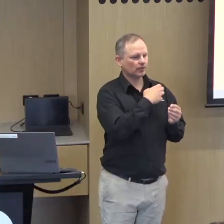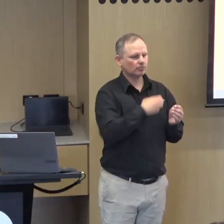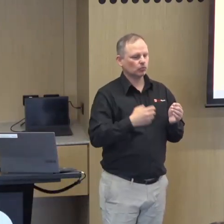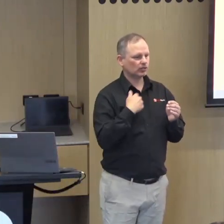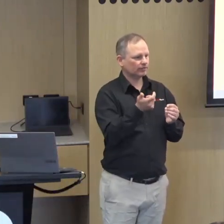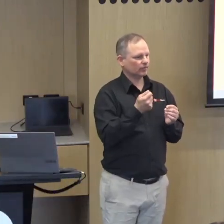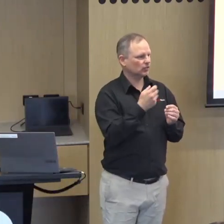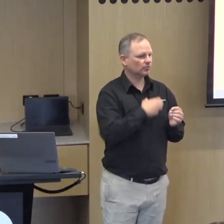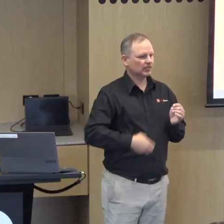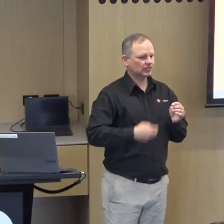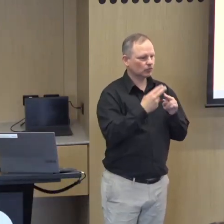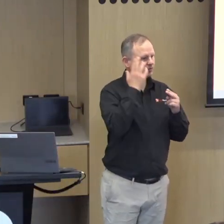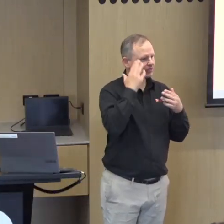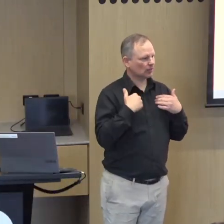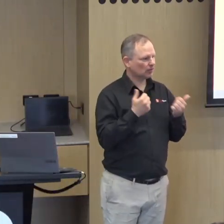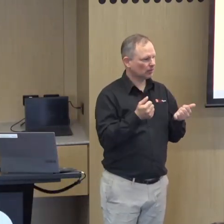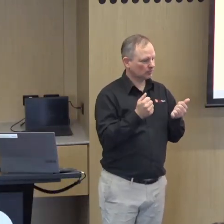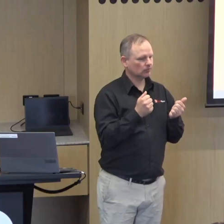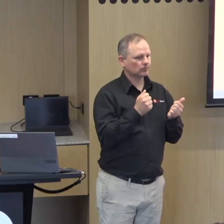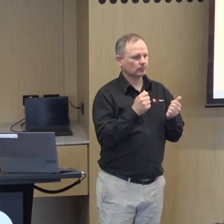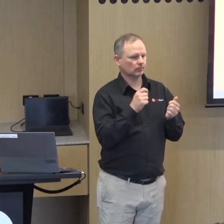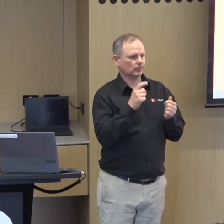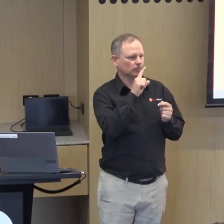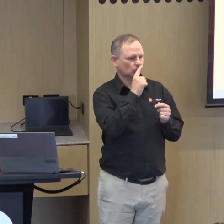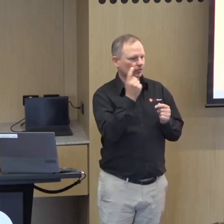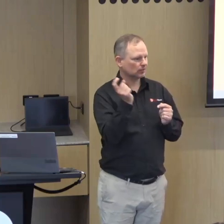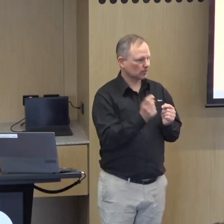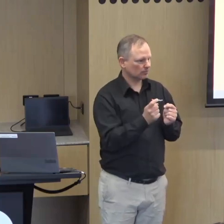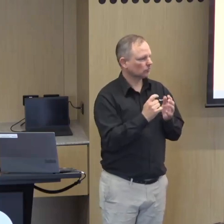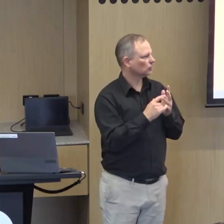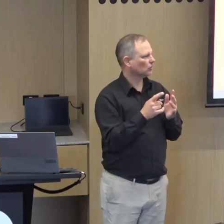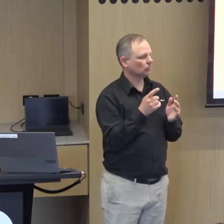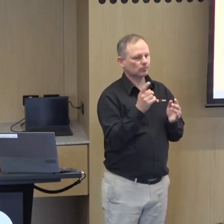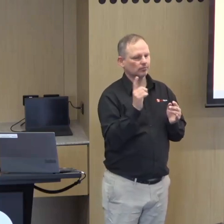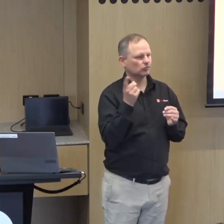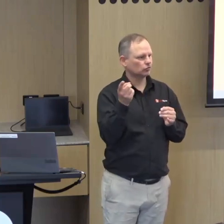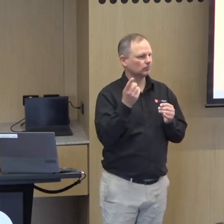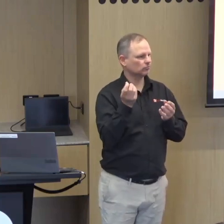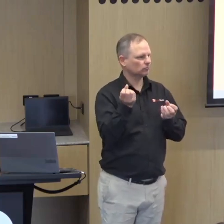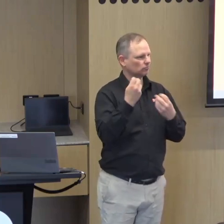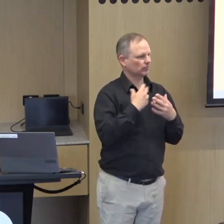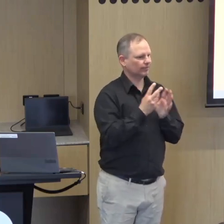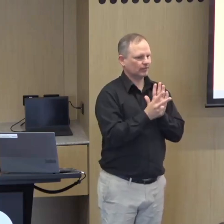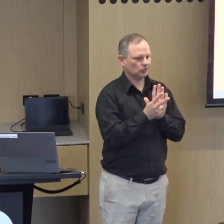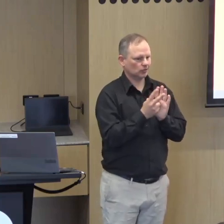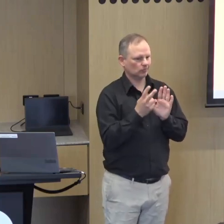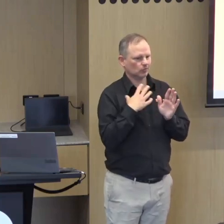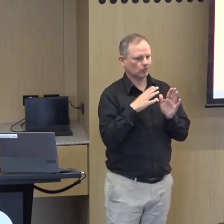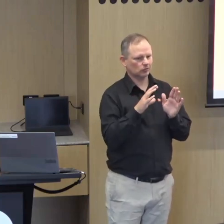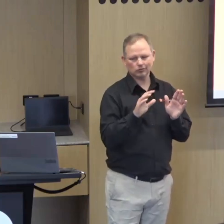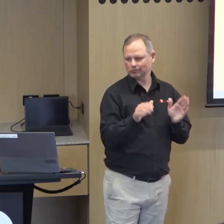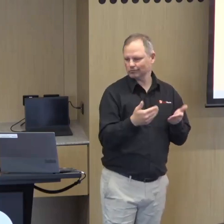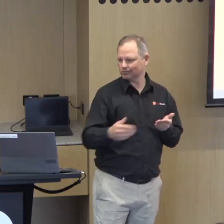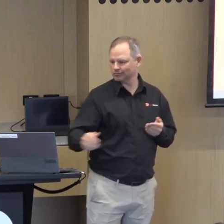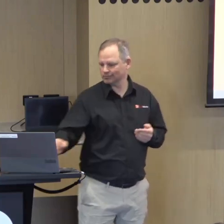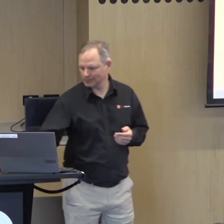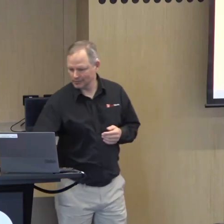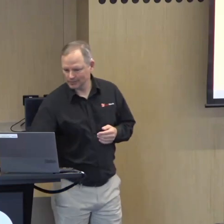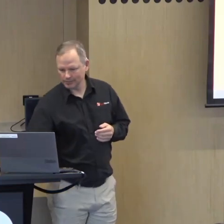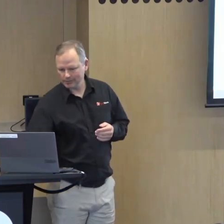to make mention of. The government or the minister person who we invited to come here today was unavailable, but they have provided a video